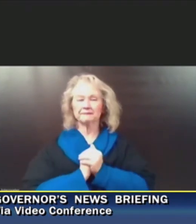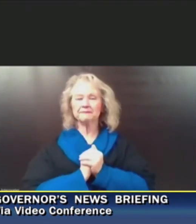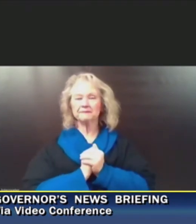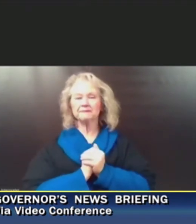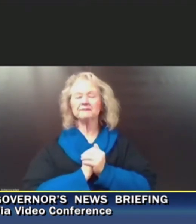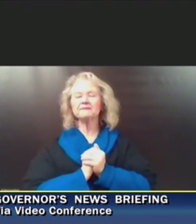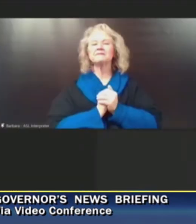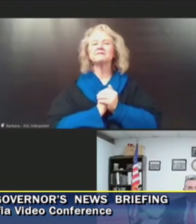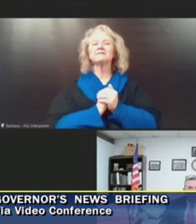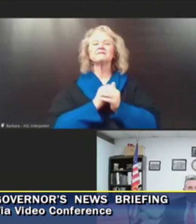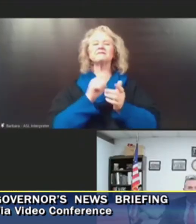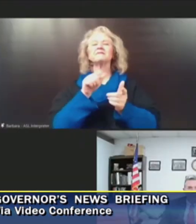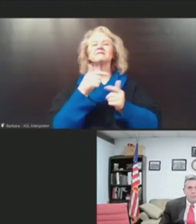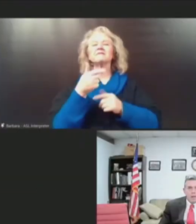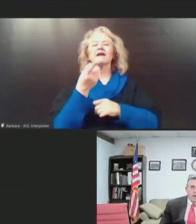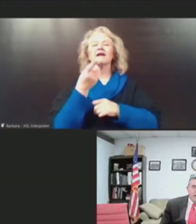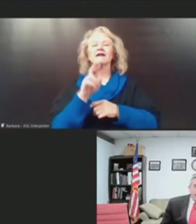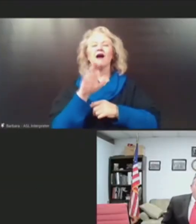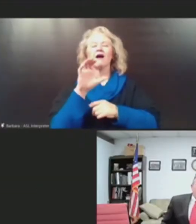Over to you, Dr. Conway.